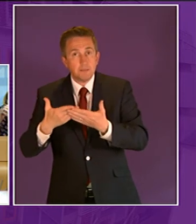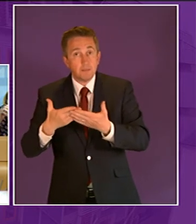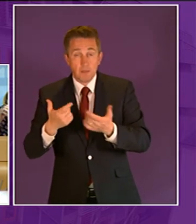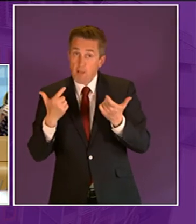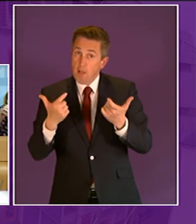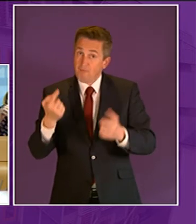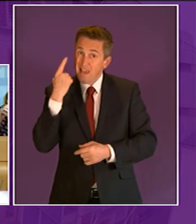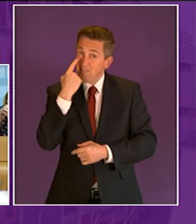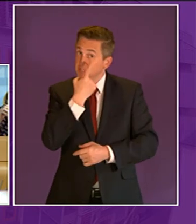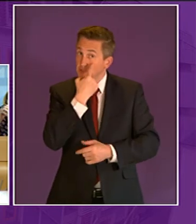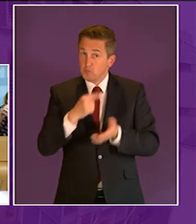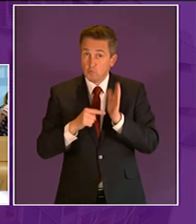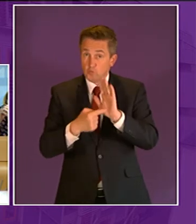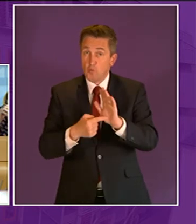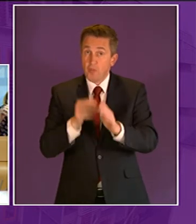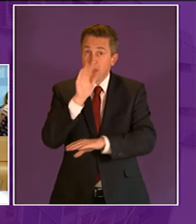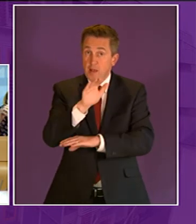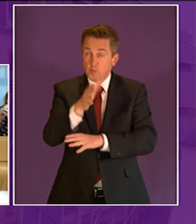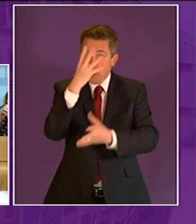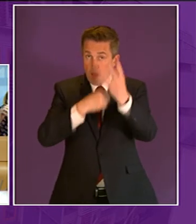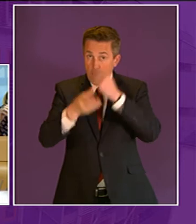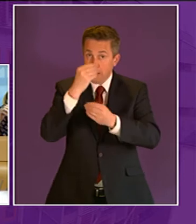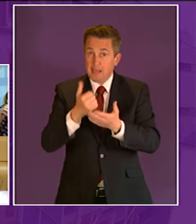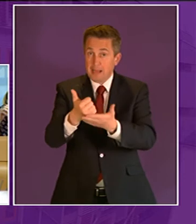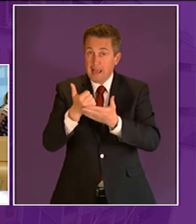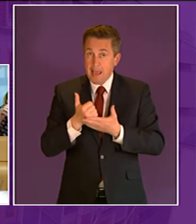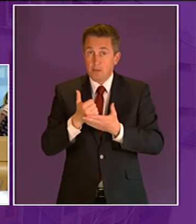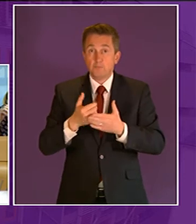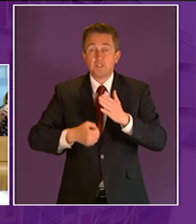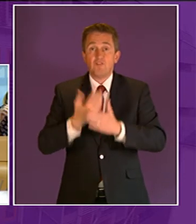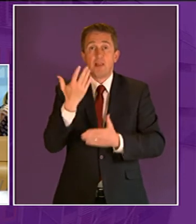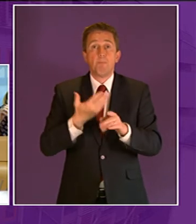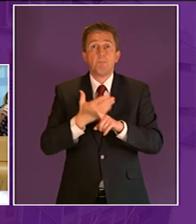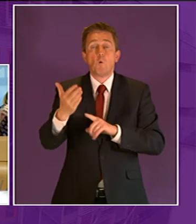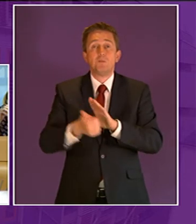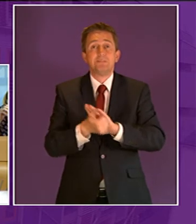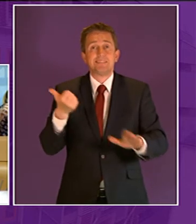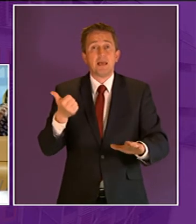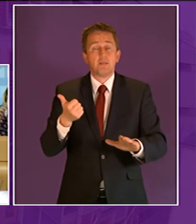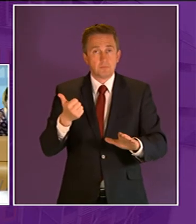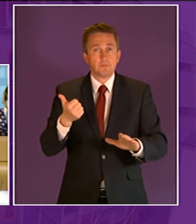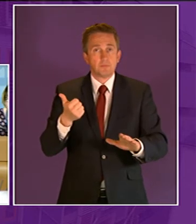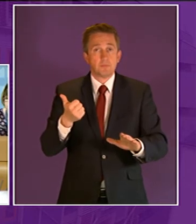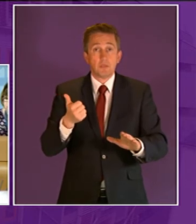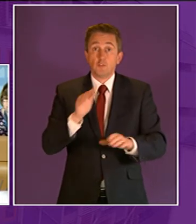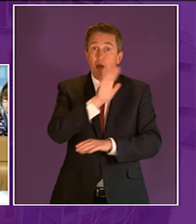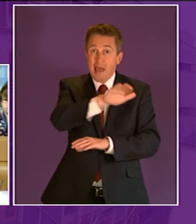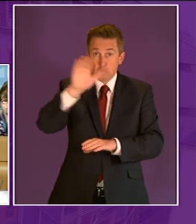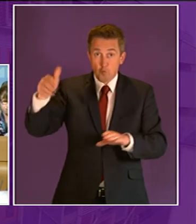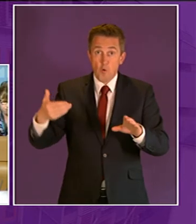outdoor learning affords an integration of curricular content and global skill development so it does contribute also to attainment levels